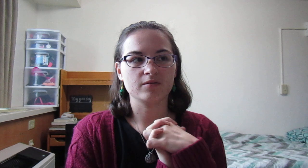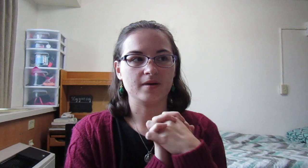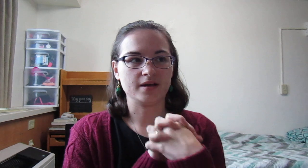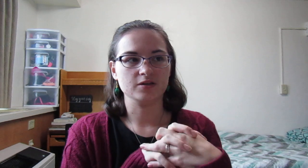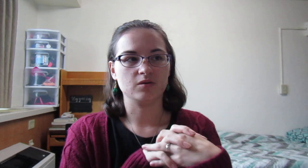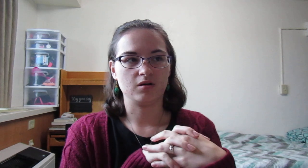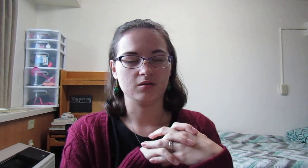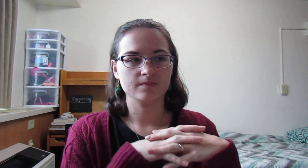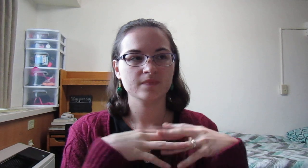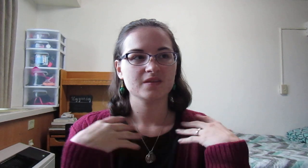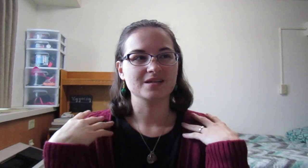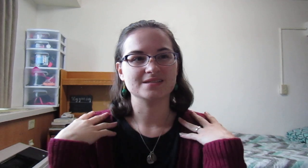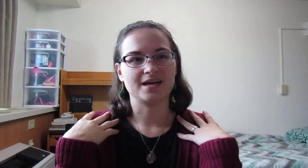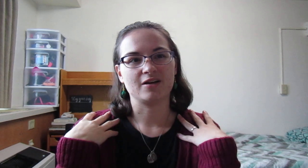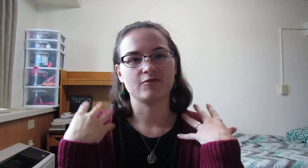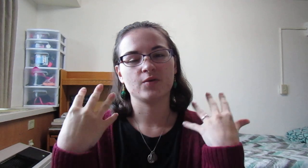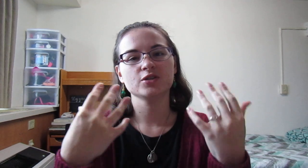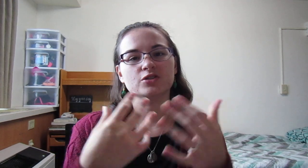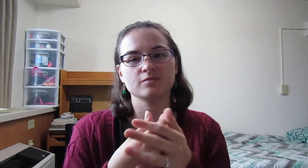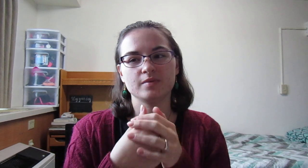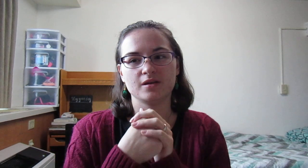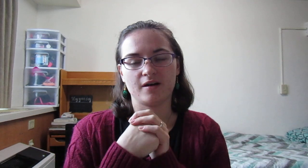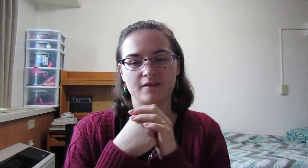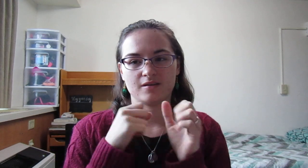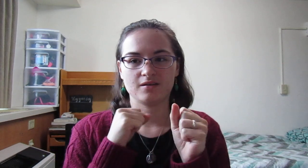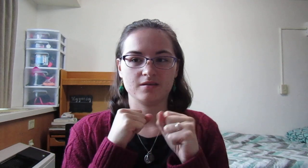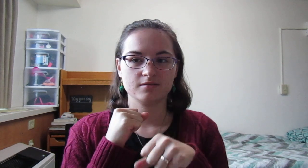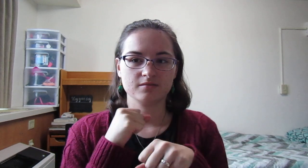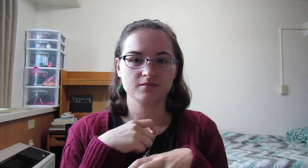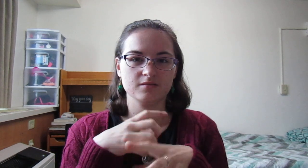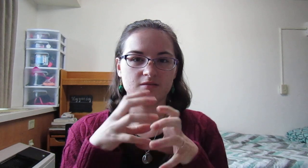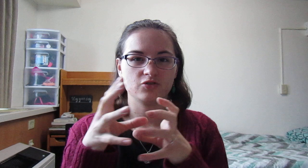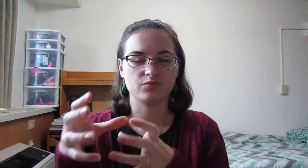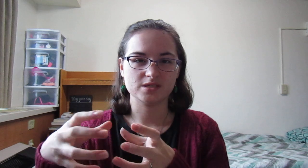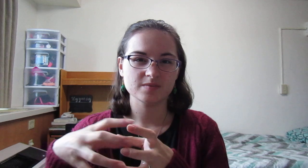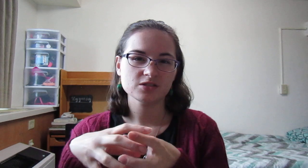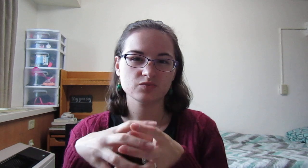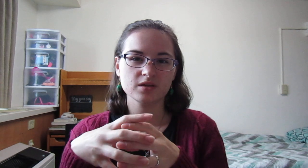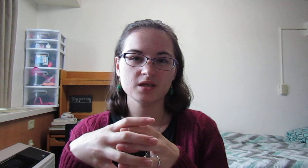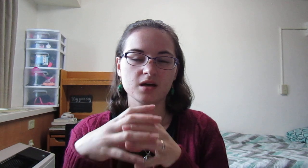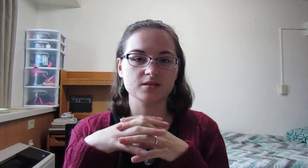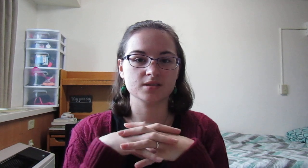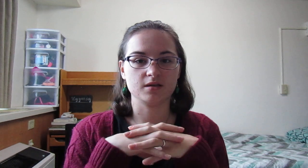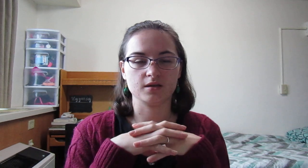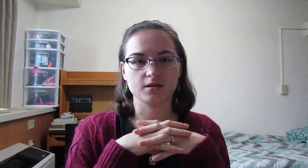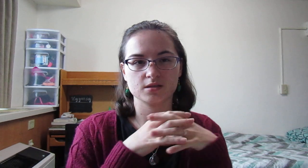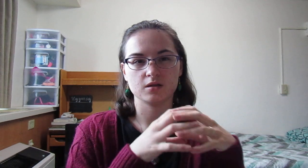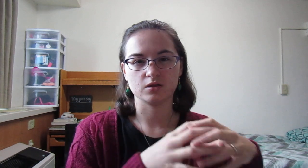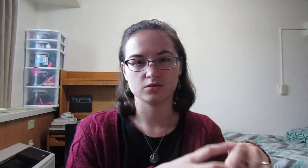remind you all is that our focus shouldn't be on, like, Christmas, really, until it gets closer.